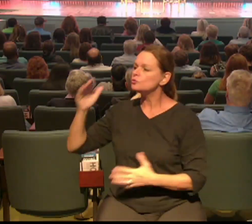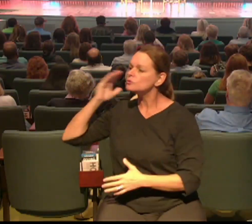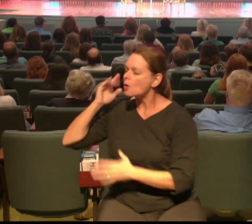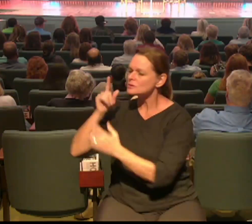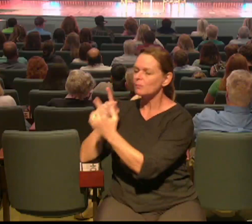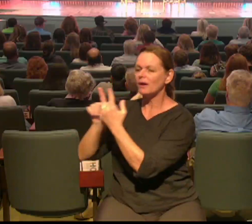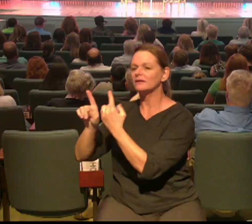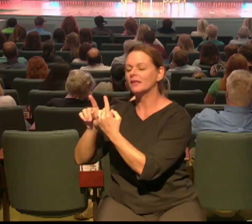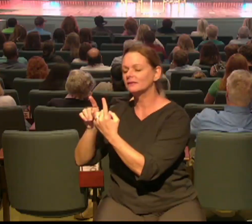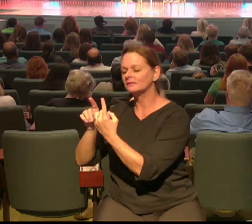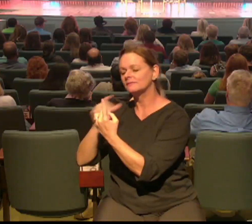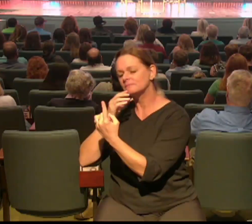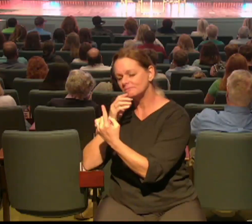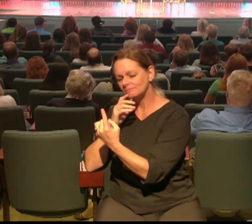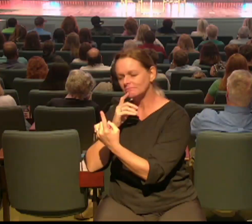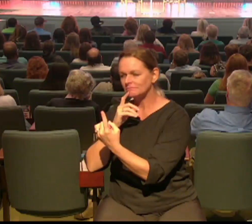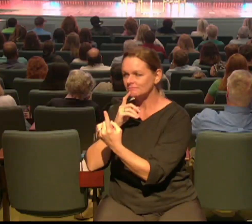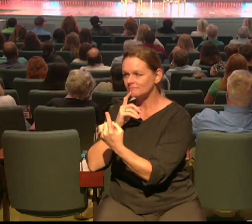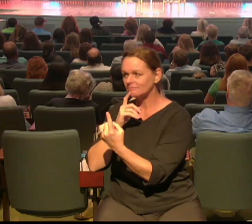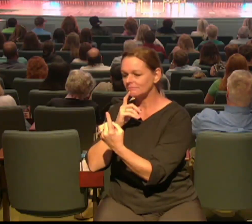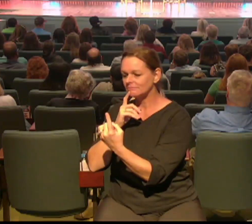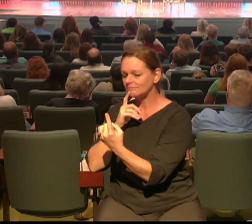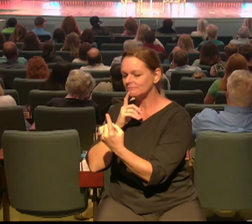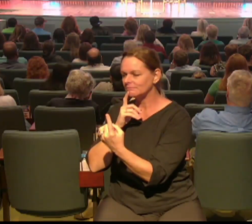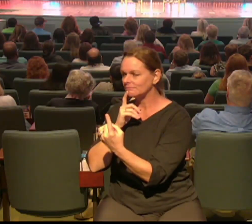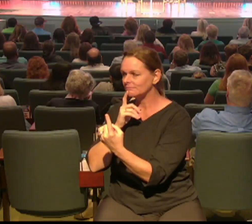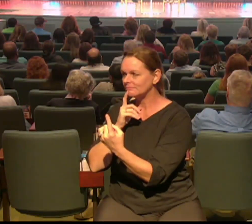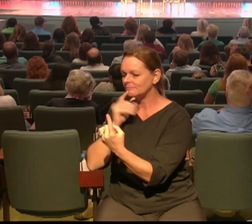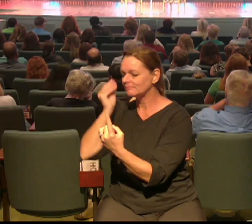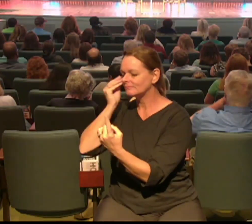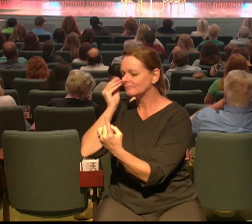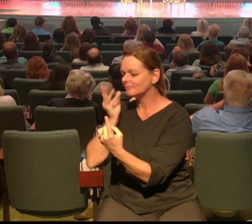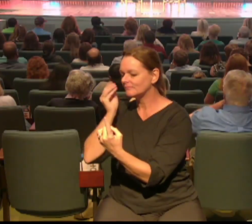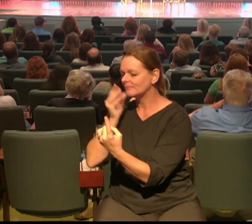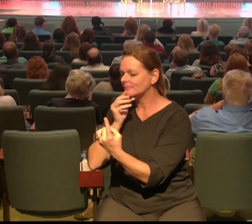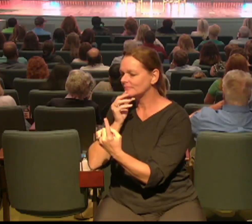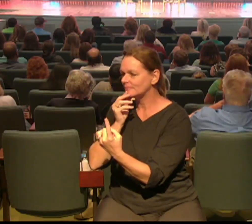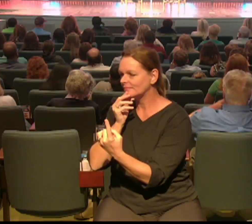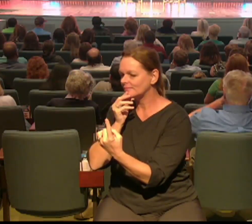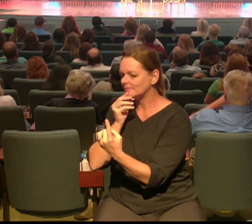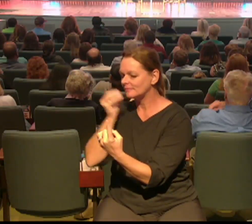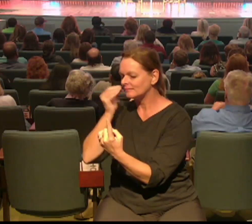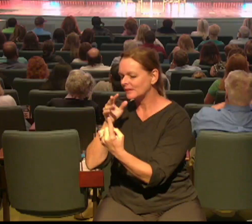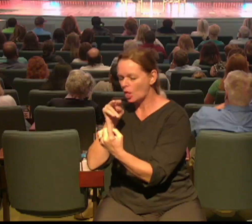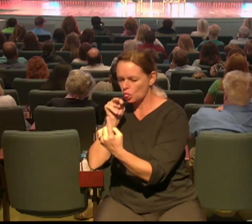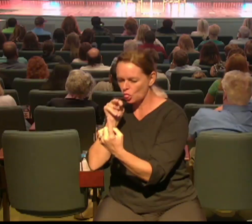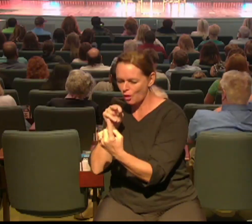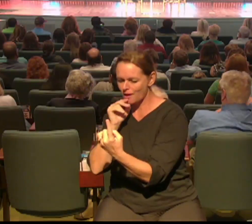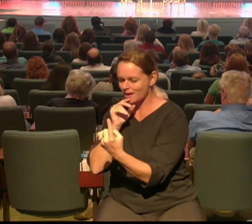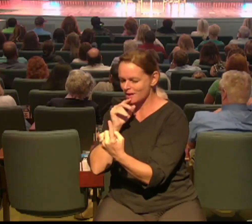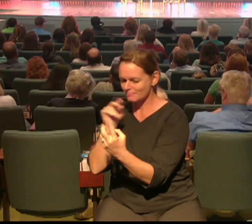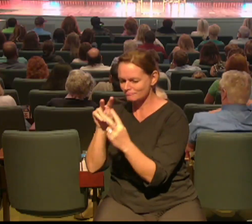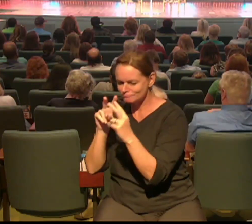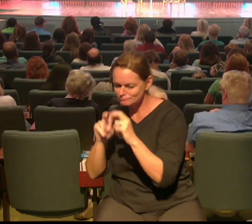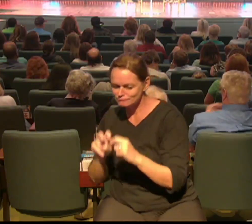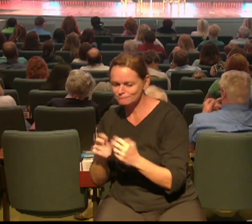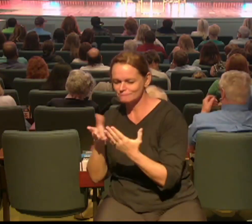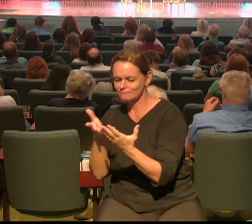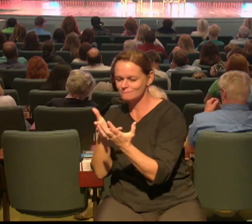have questions about God that maybe you don't even know how to answer and we want when they get here that they find what they're looking for the disciples didn't have all the answers